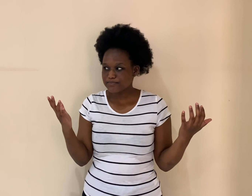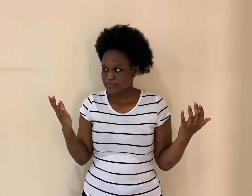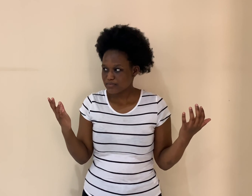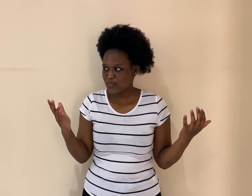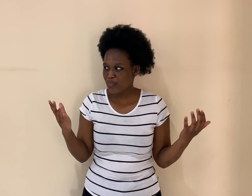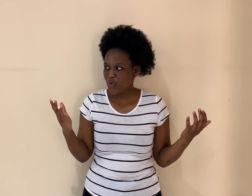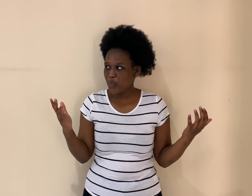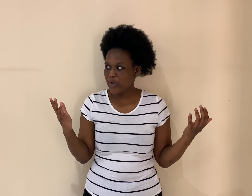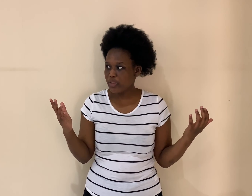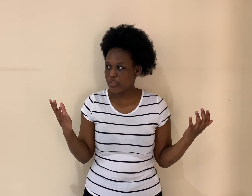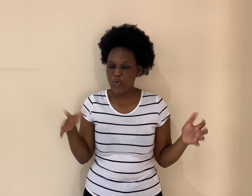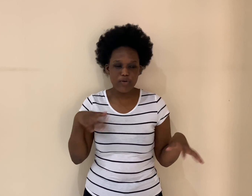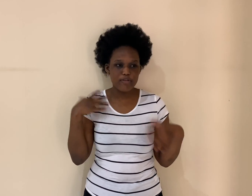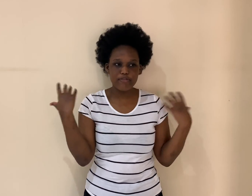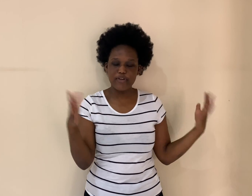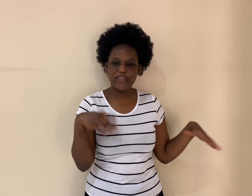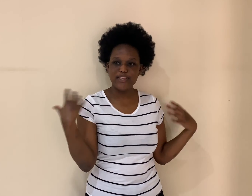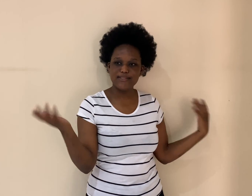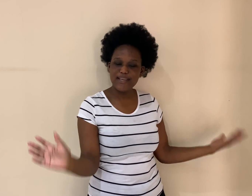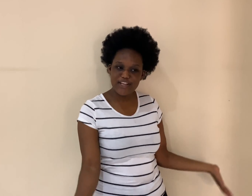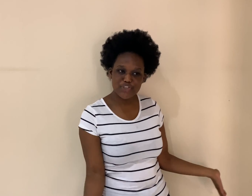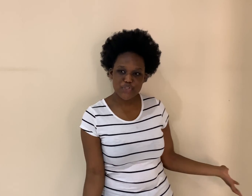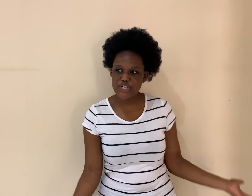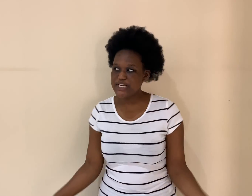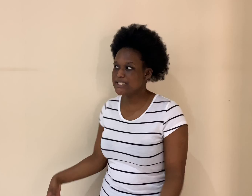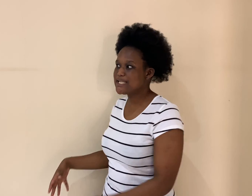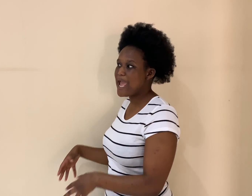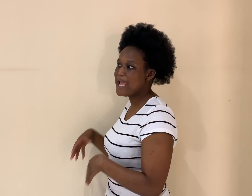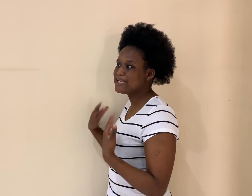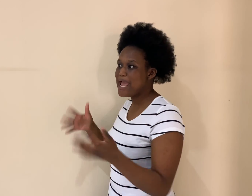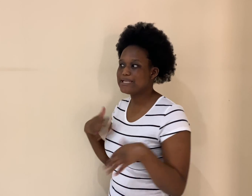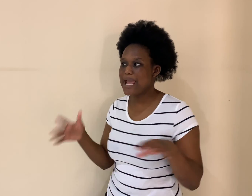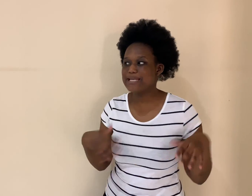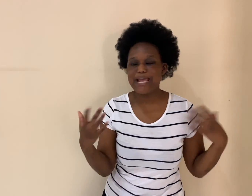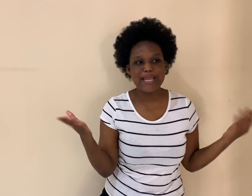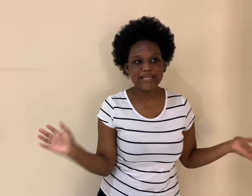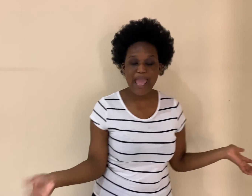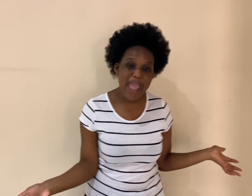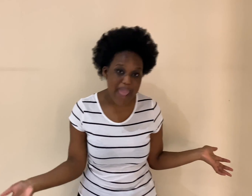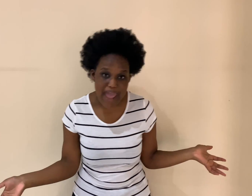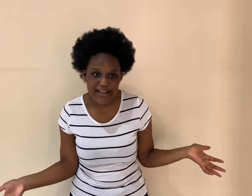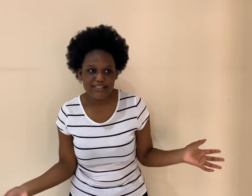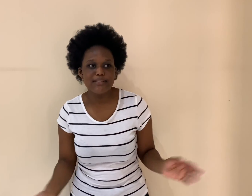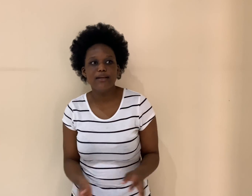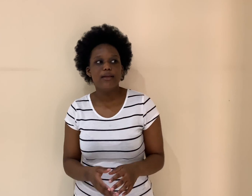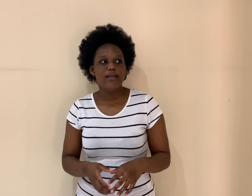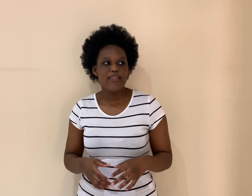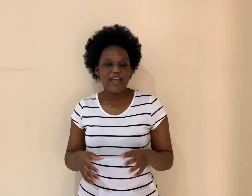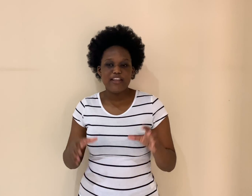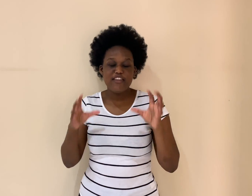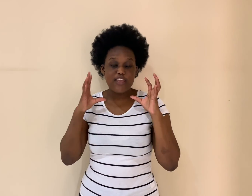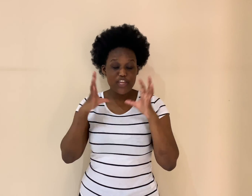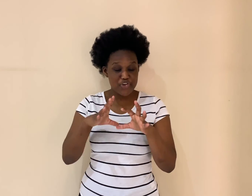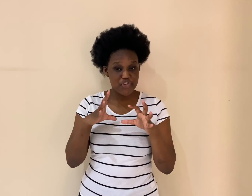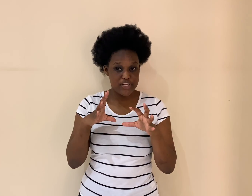with all of these industries, and, and, and, and, and, and, that increase